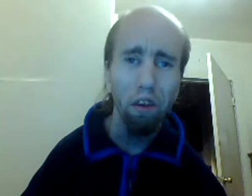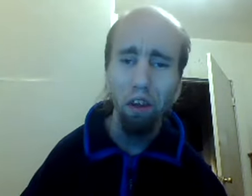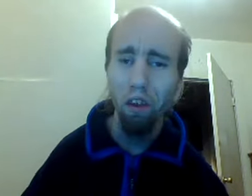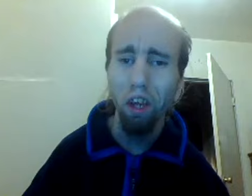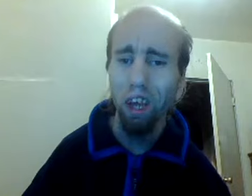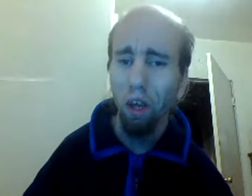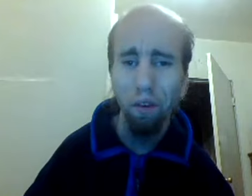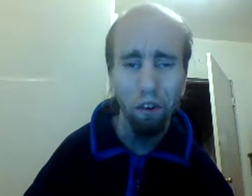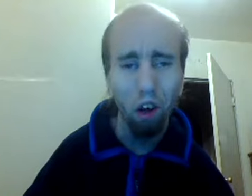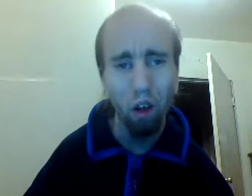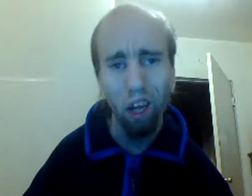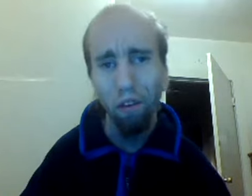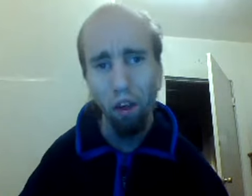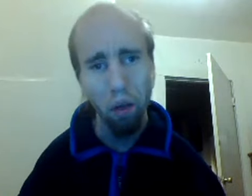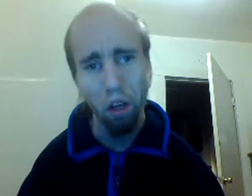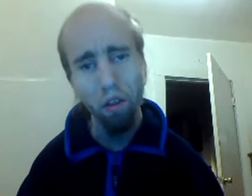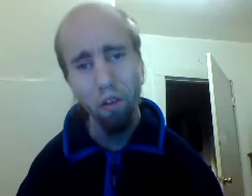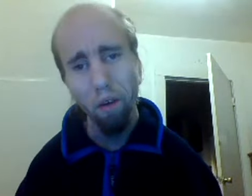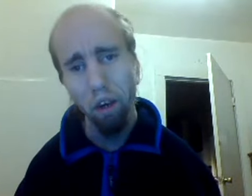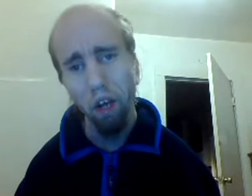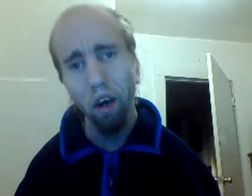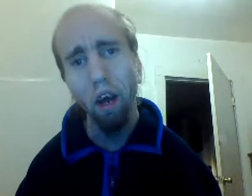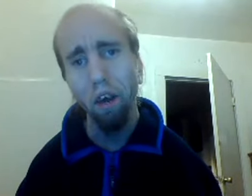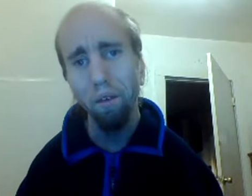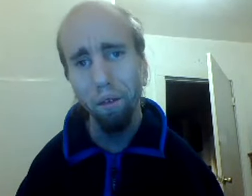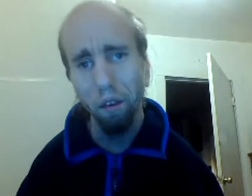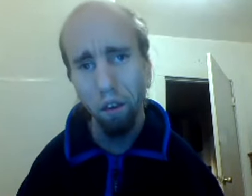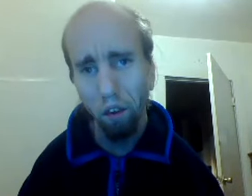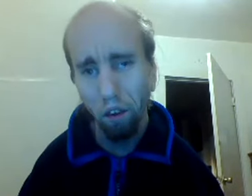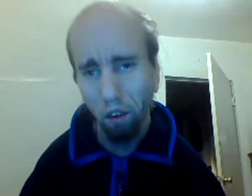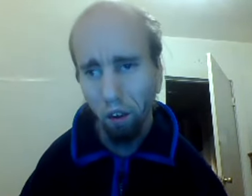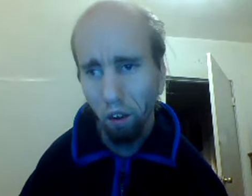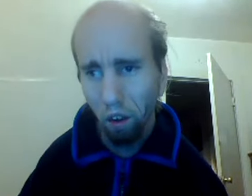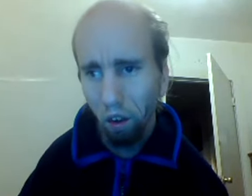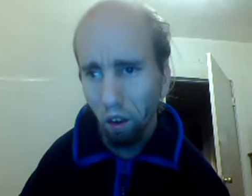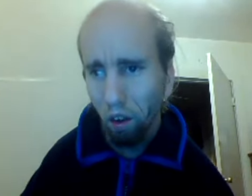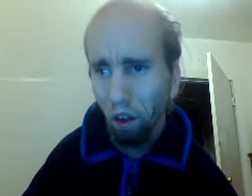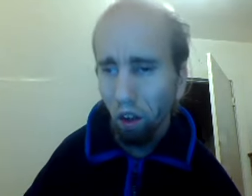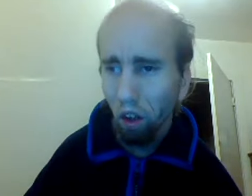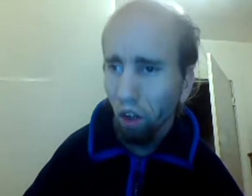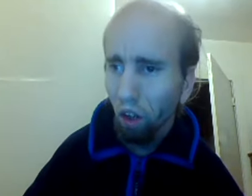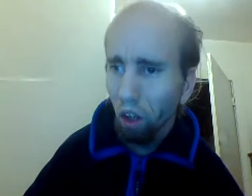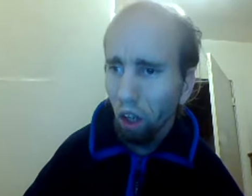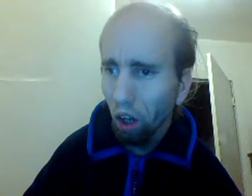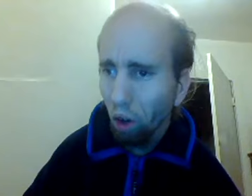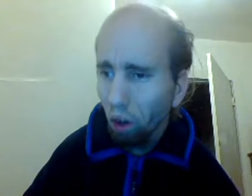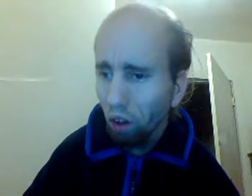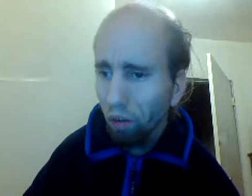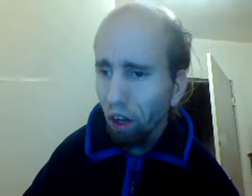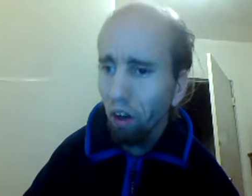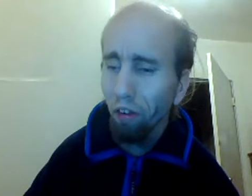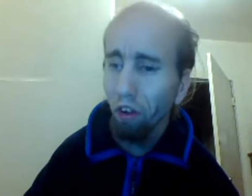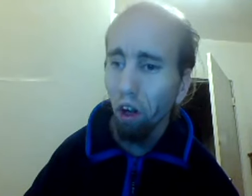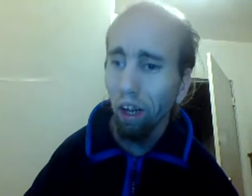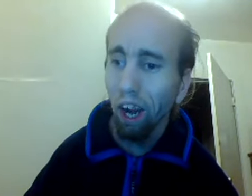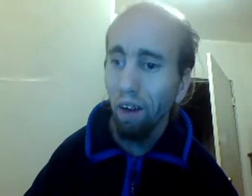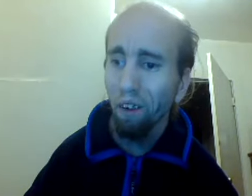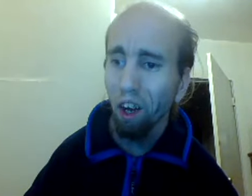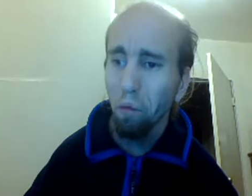image isn't an image at all that's him in his everyday life and little does Rector's know that I've